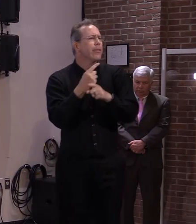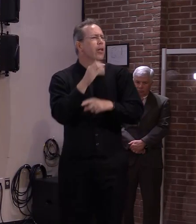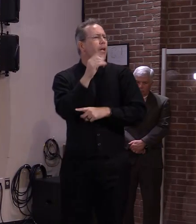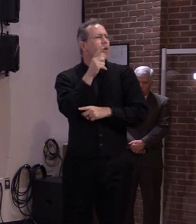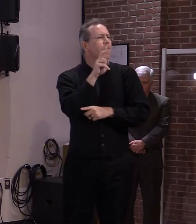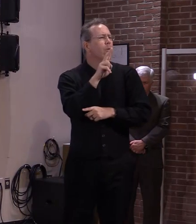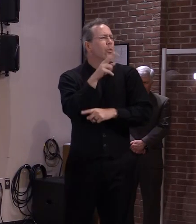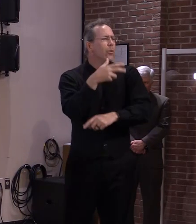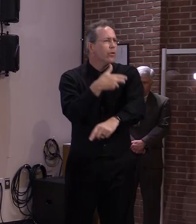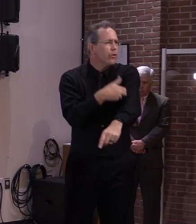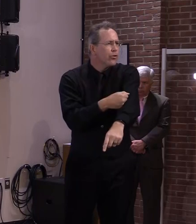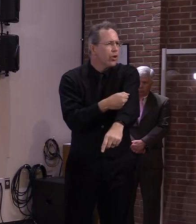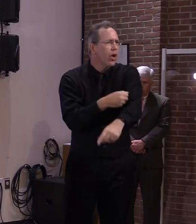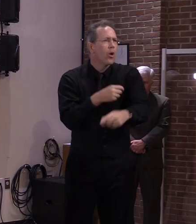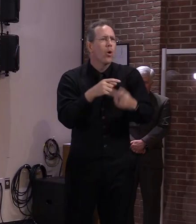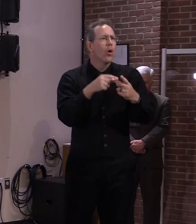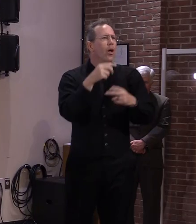become?